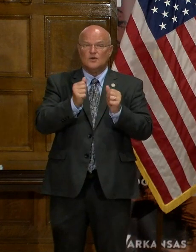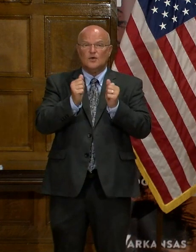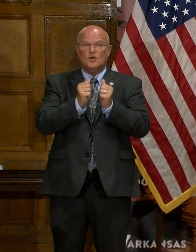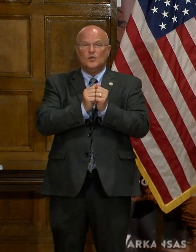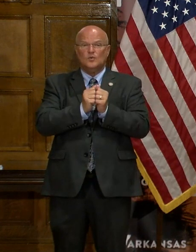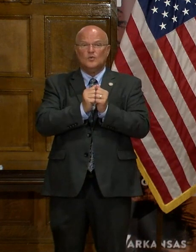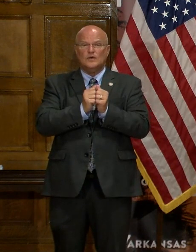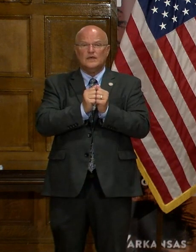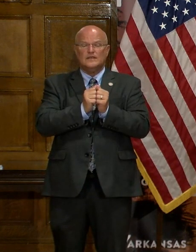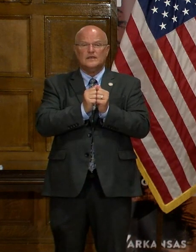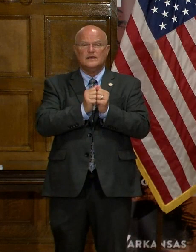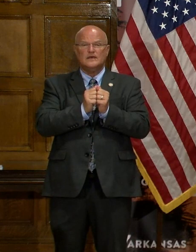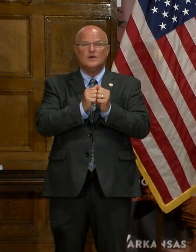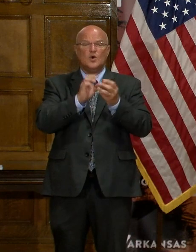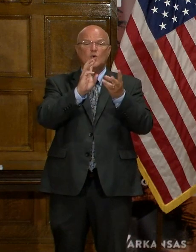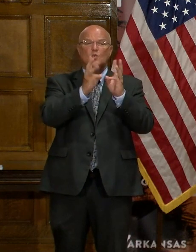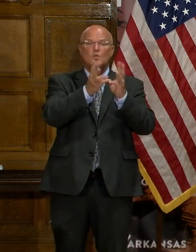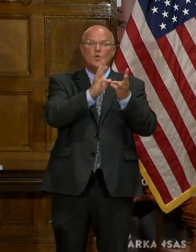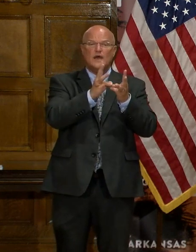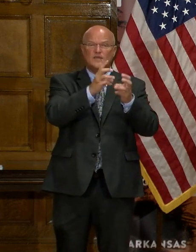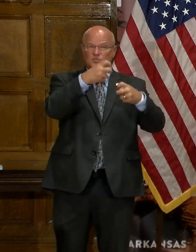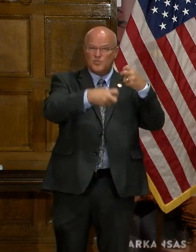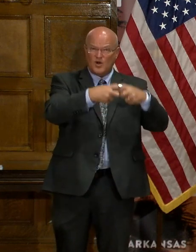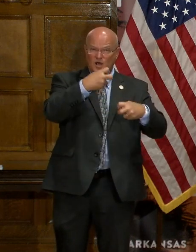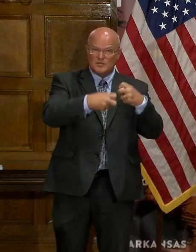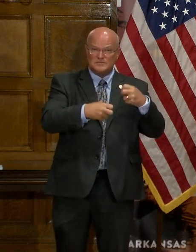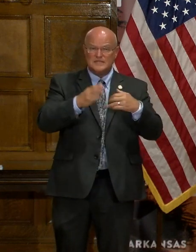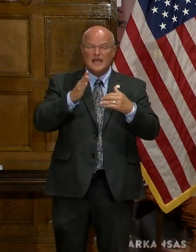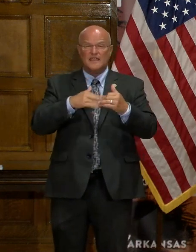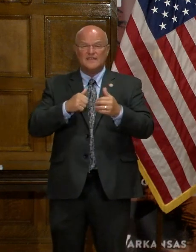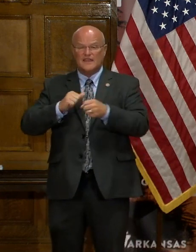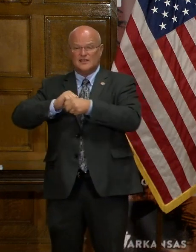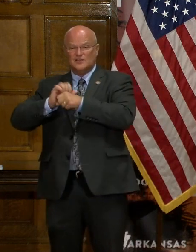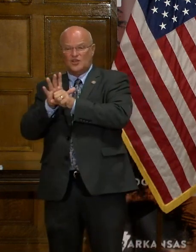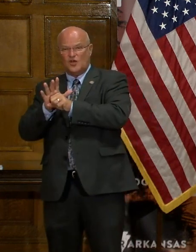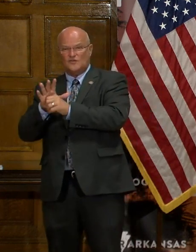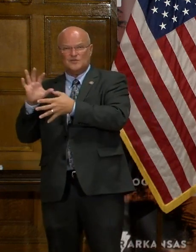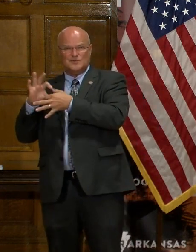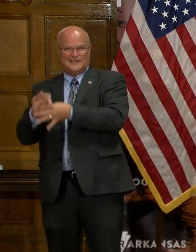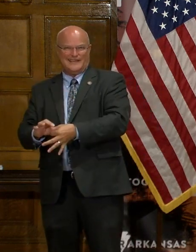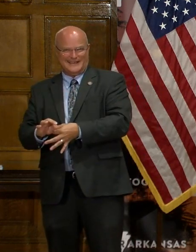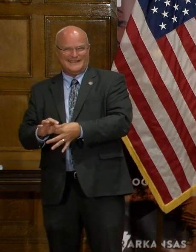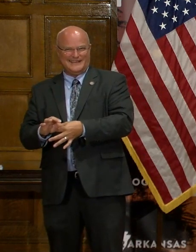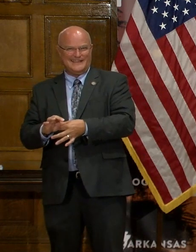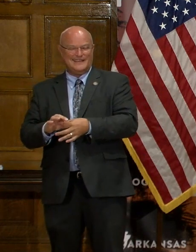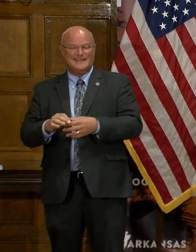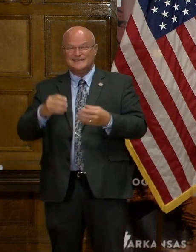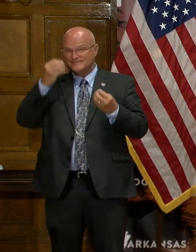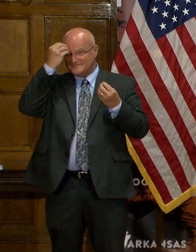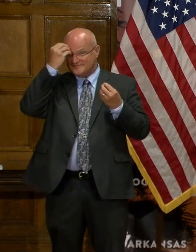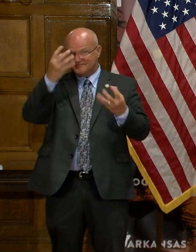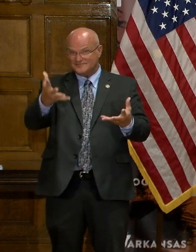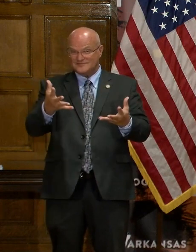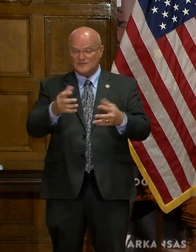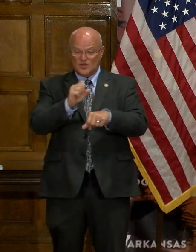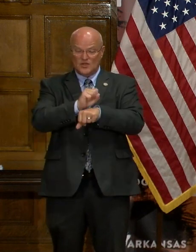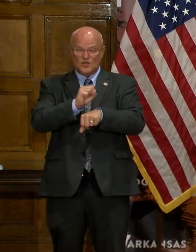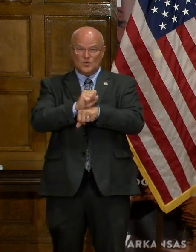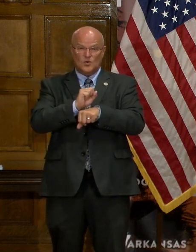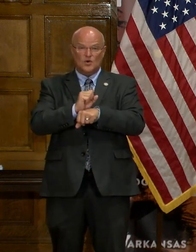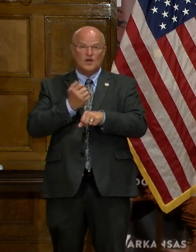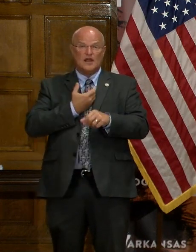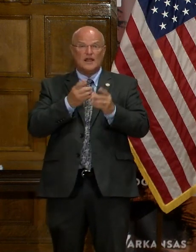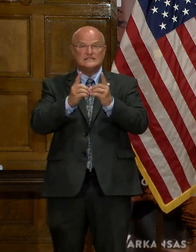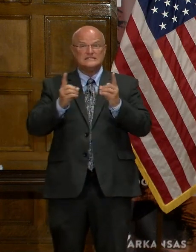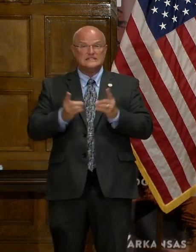weather issues than actually being out due to COVID. So it just goes to show that the work that our districts